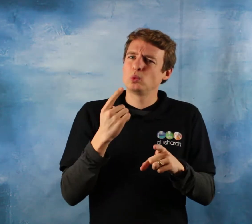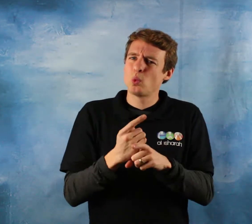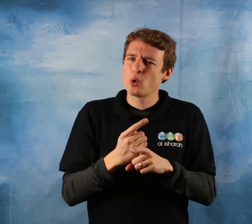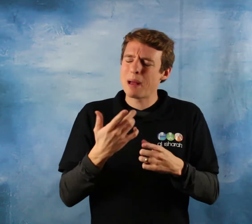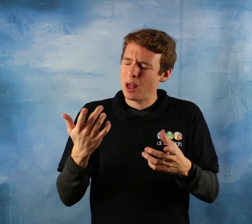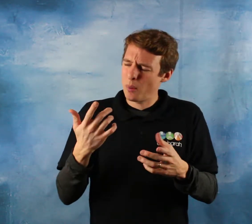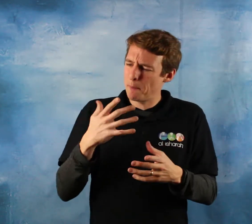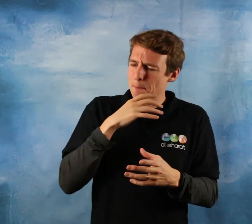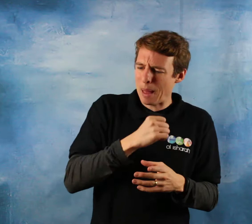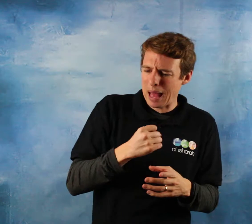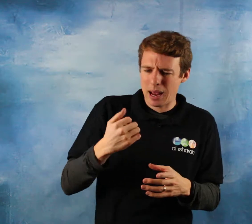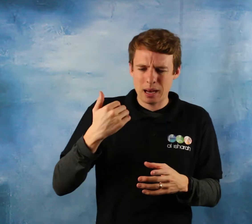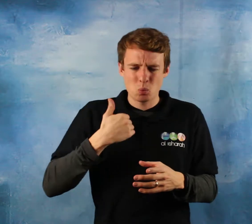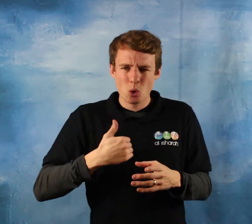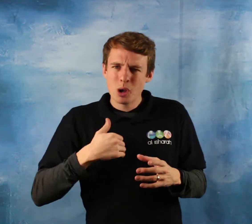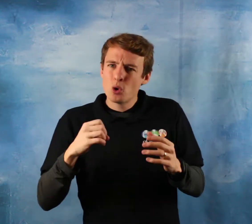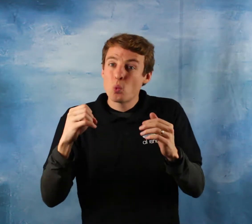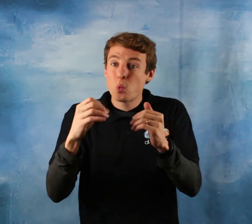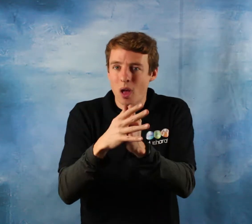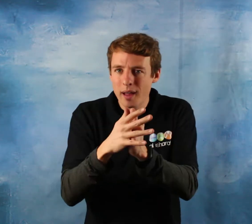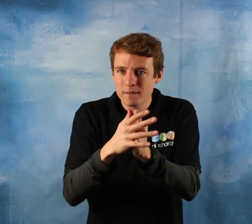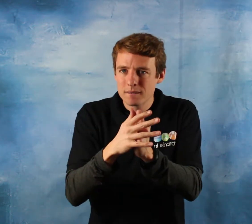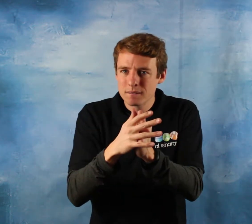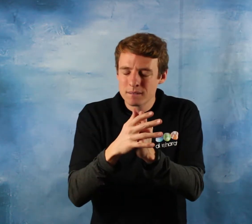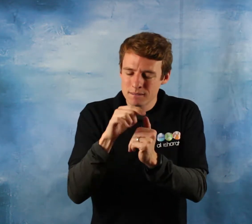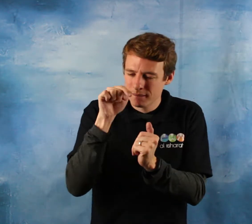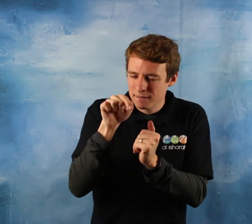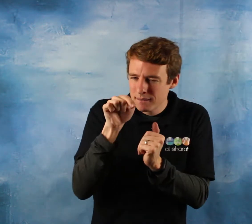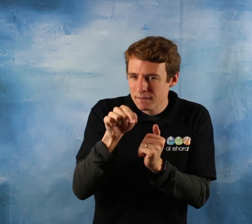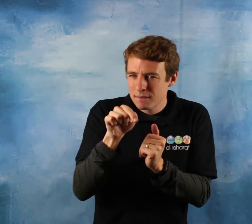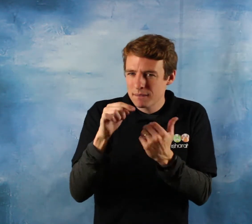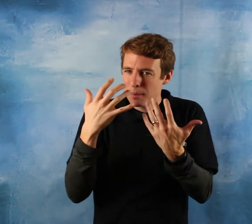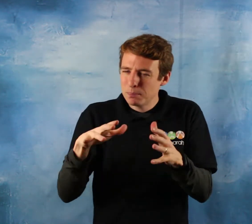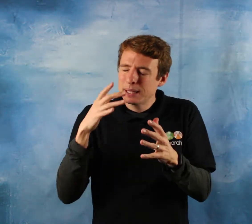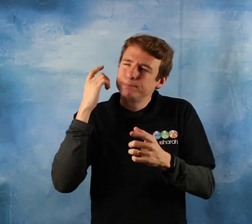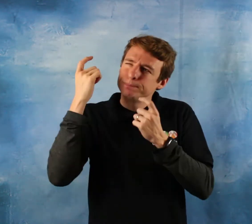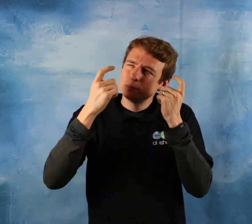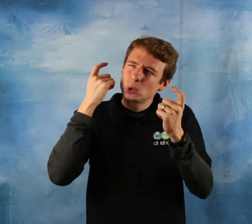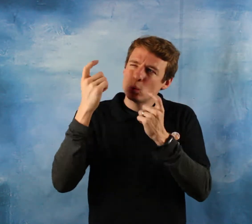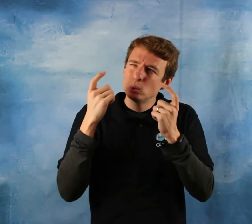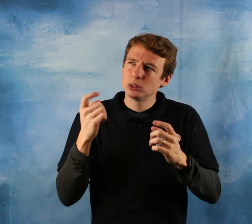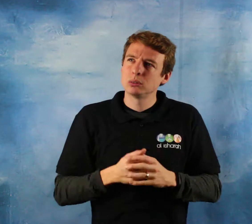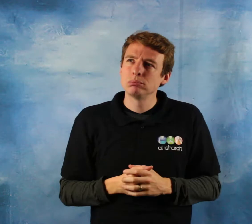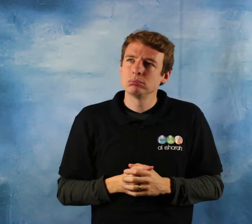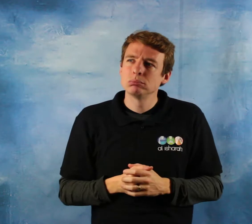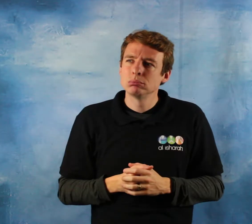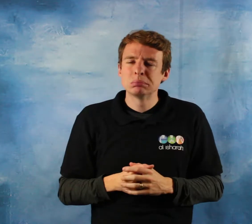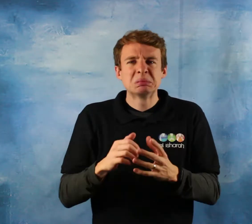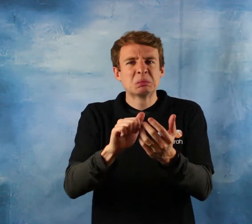Allah subhanahu wa ta'ala has said that the purpose of taking a mate is to seek tranquility sakina, and the home in